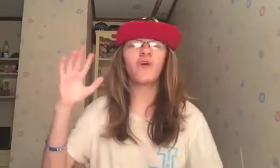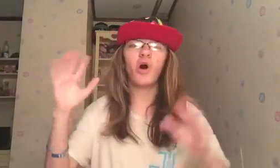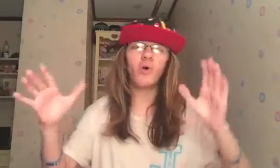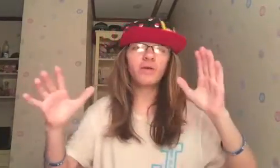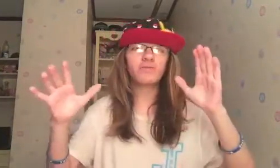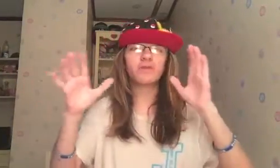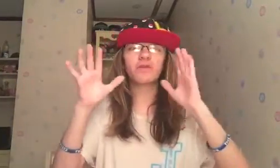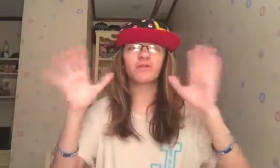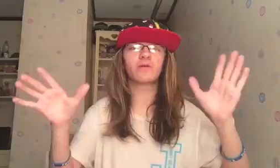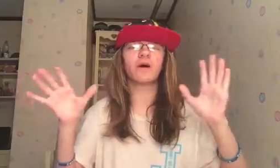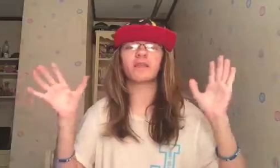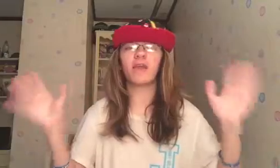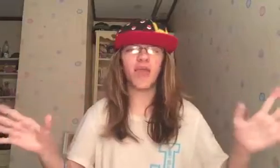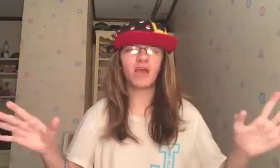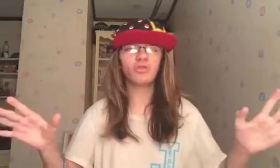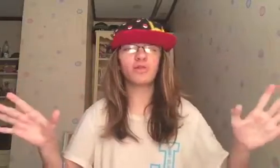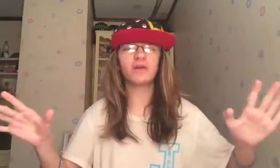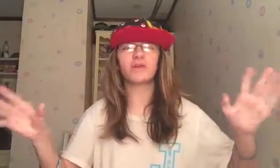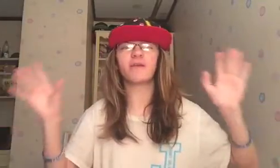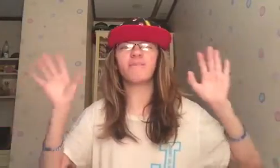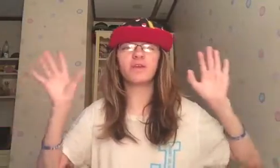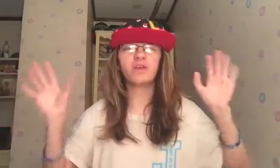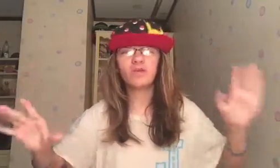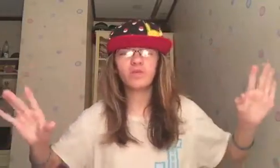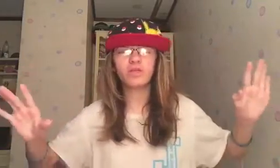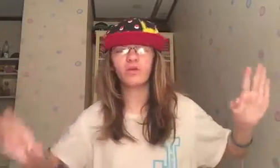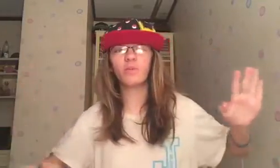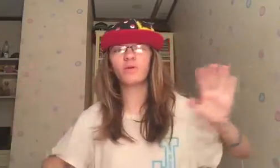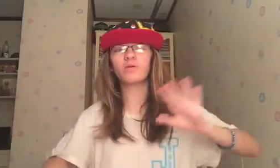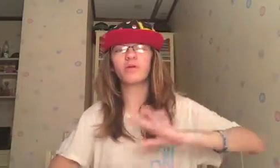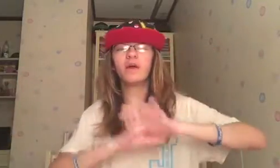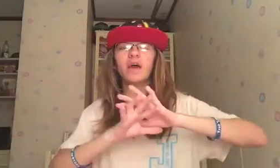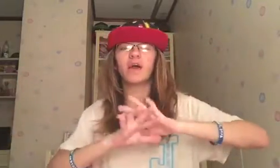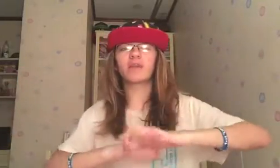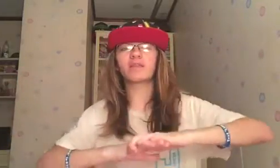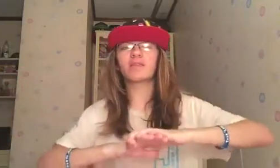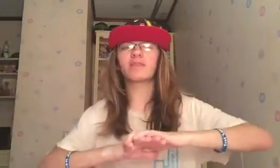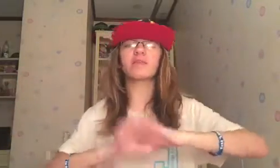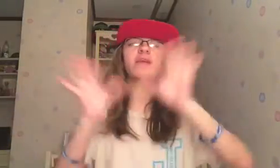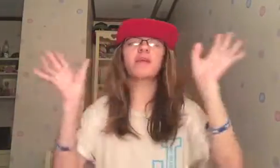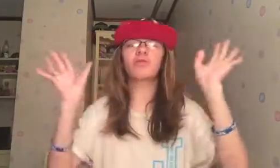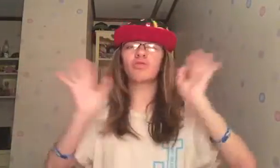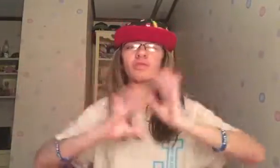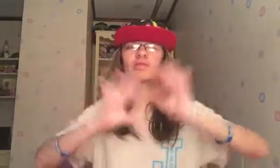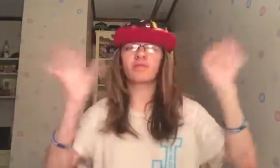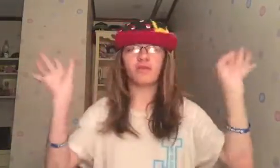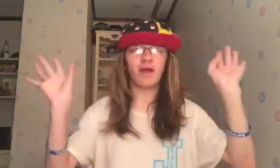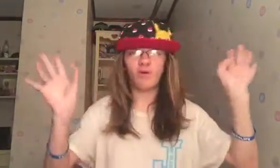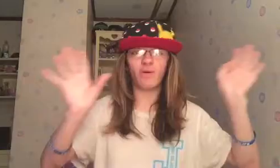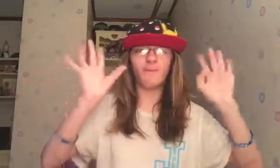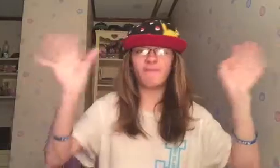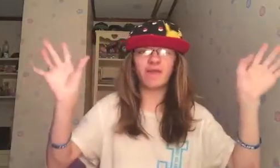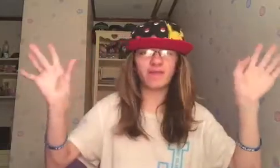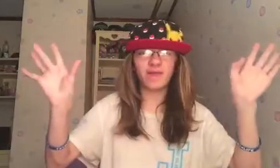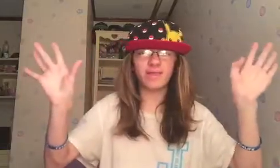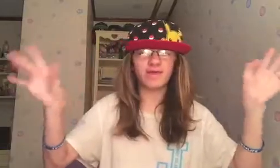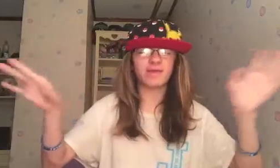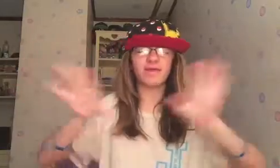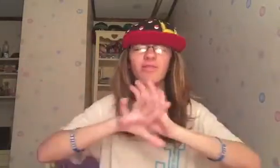I've always wanted to go to Las Angeles. And, meet YouTubers. And, see just how amazing it is. Because, it